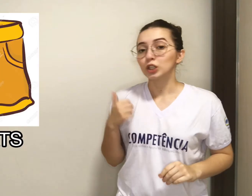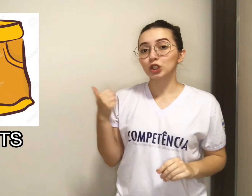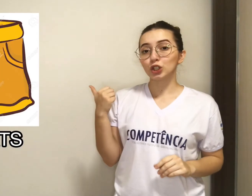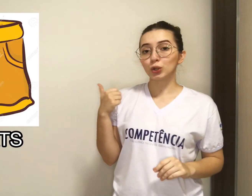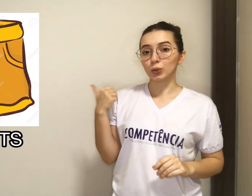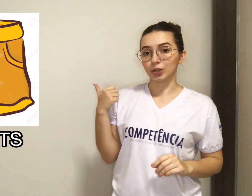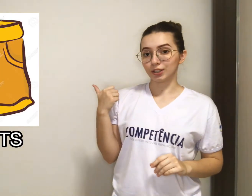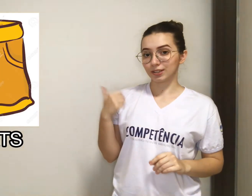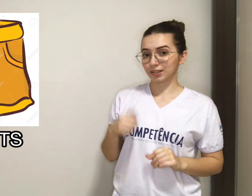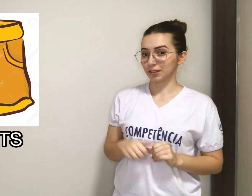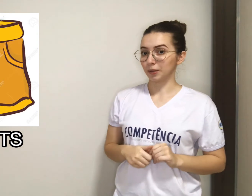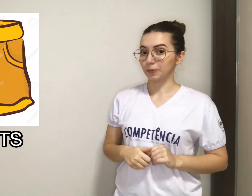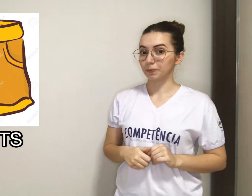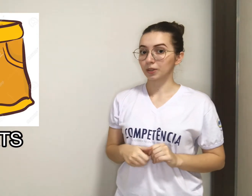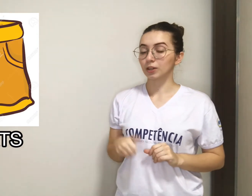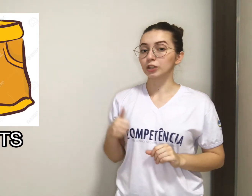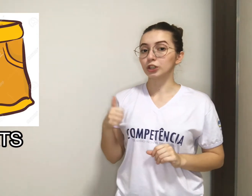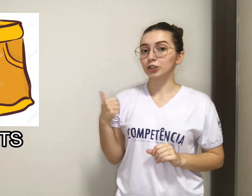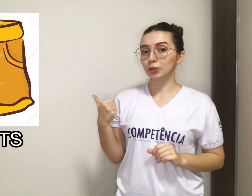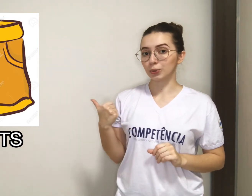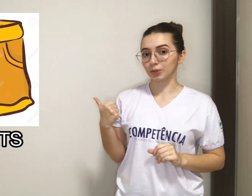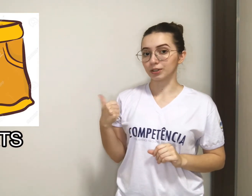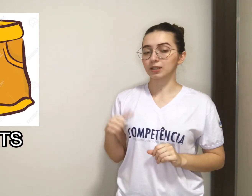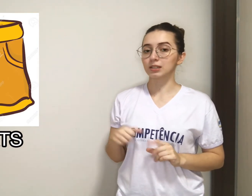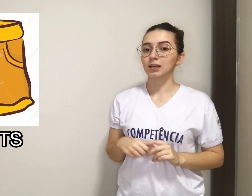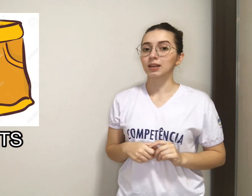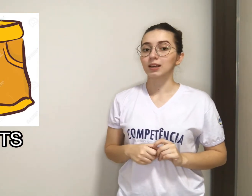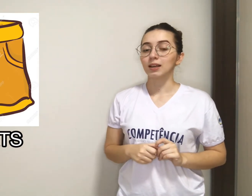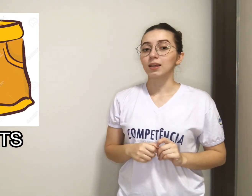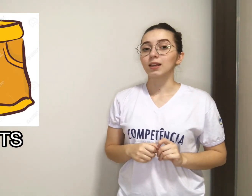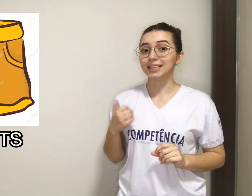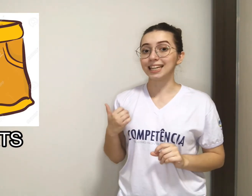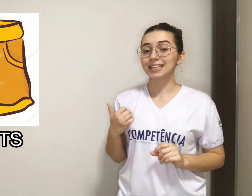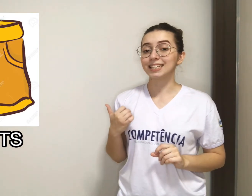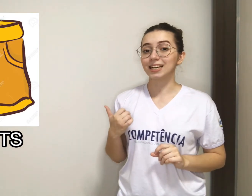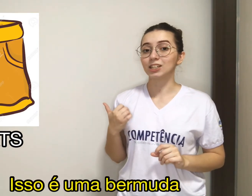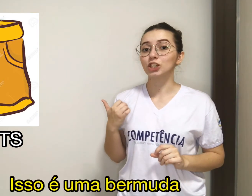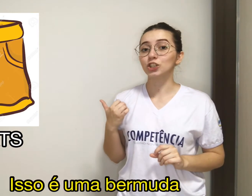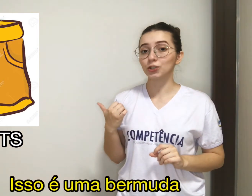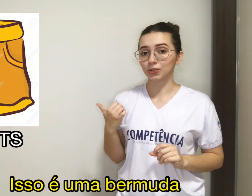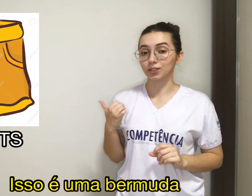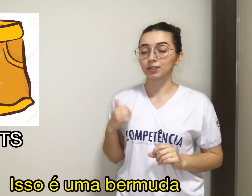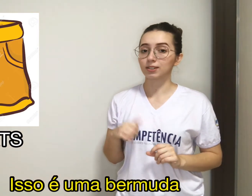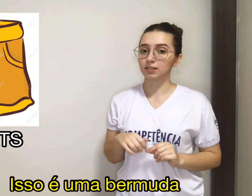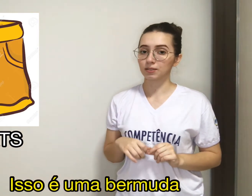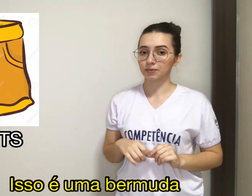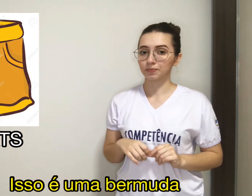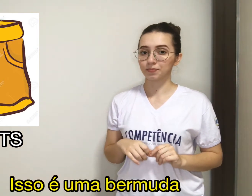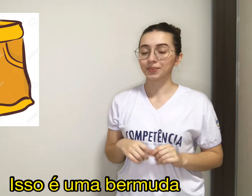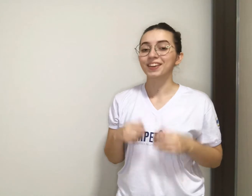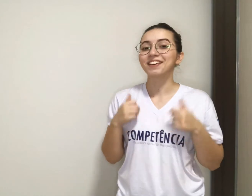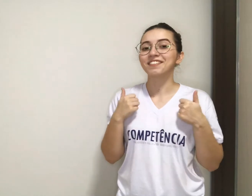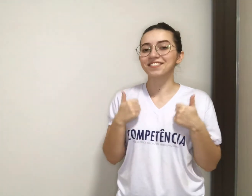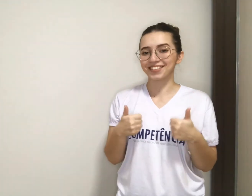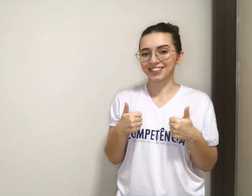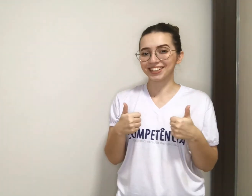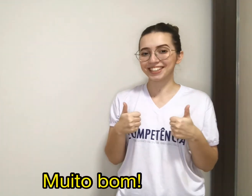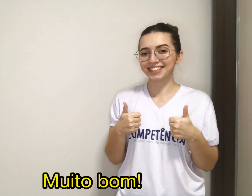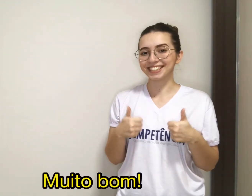Shorts, these are shorts. Very good!